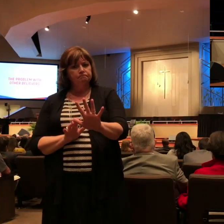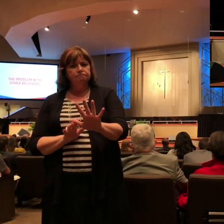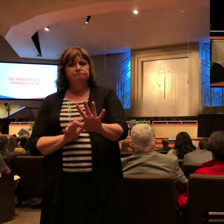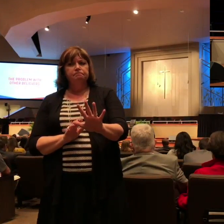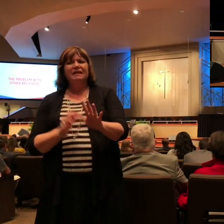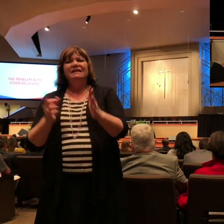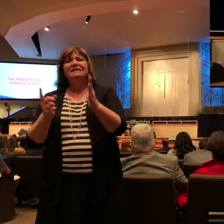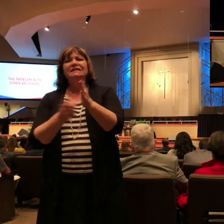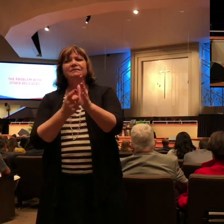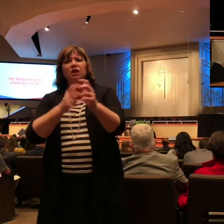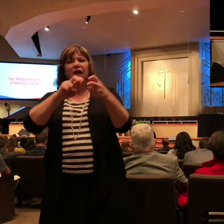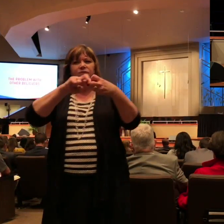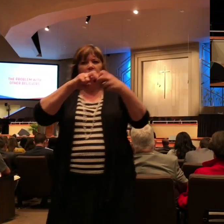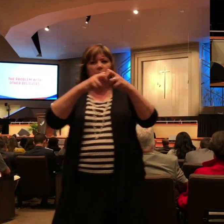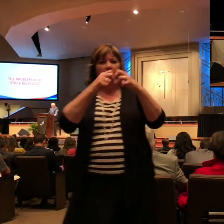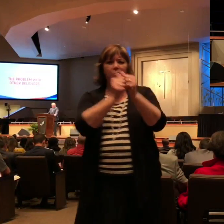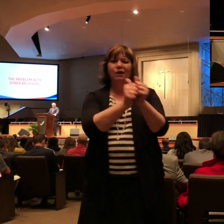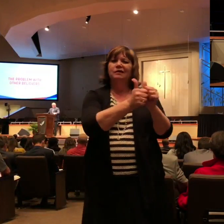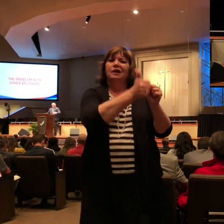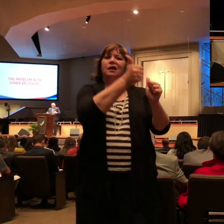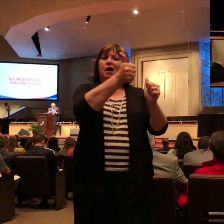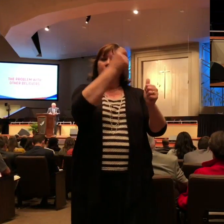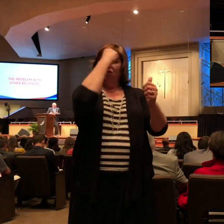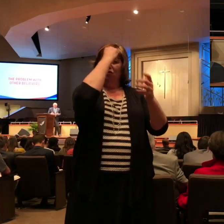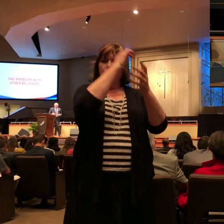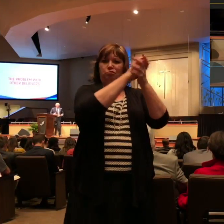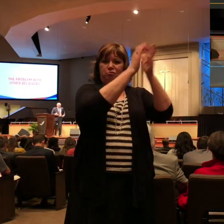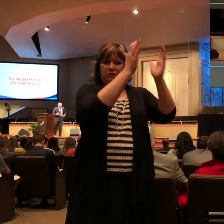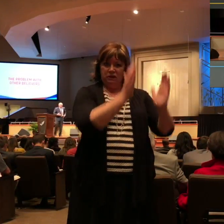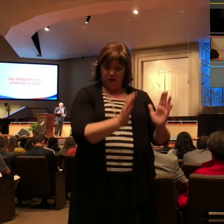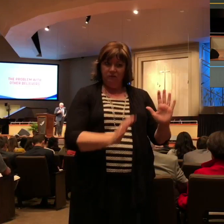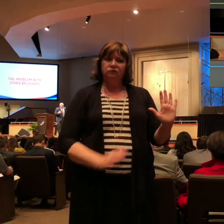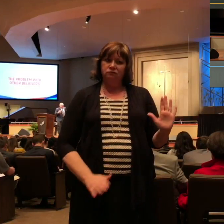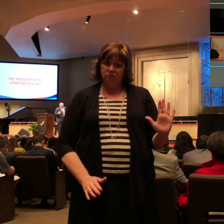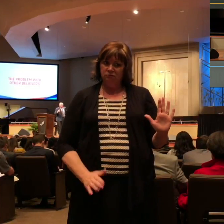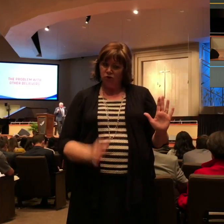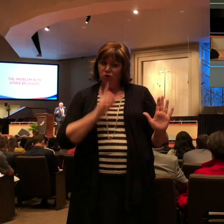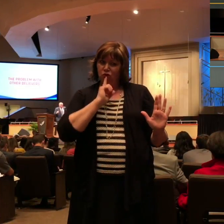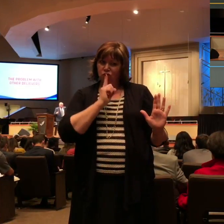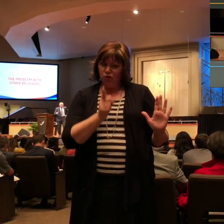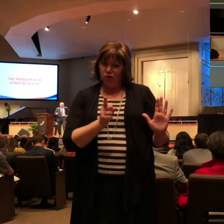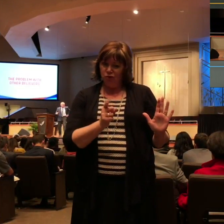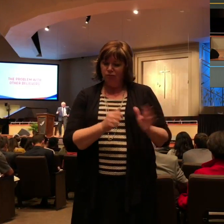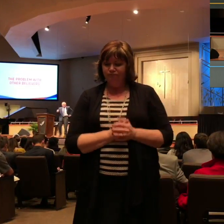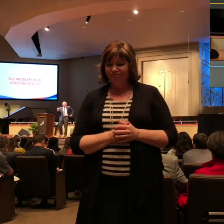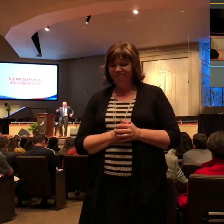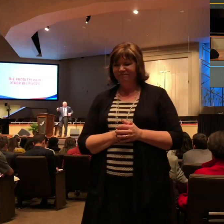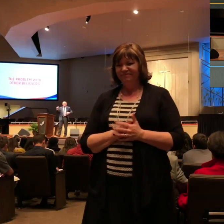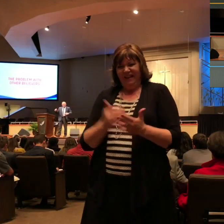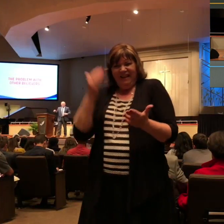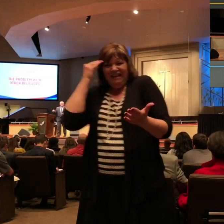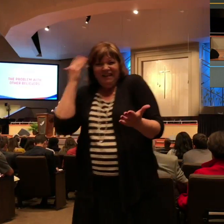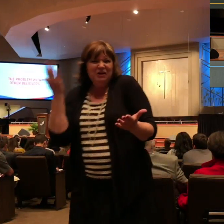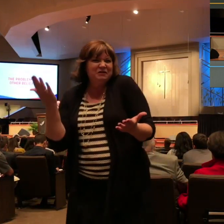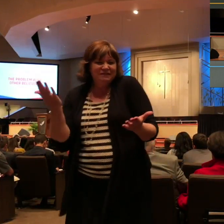believers. Now, isn't it amazing? It seemingly, as soon as you get in the Bible to a really good thing,